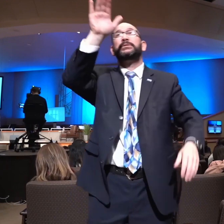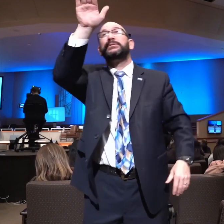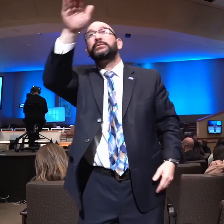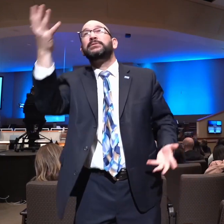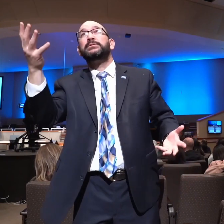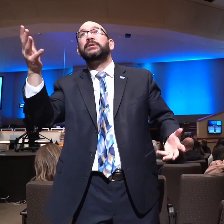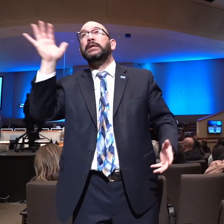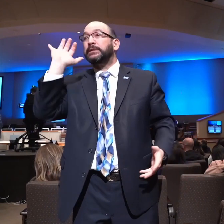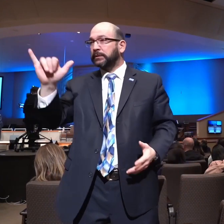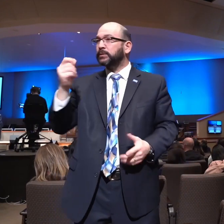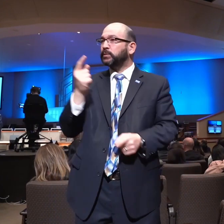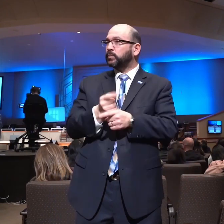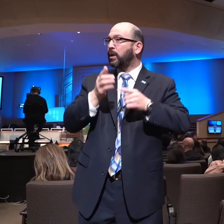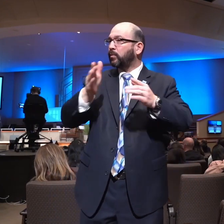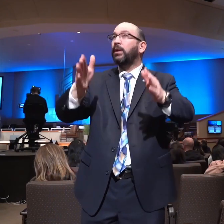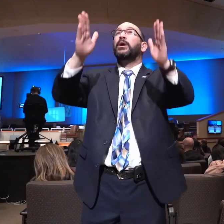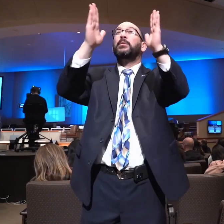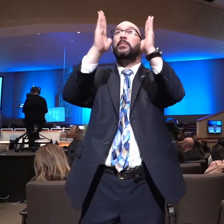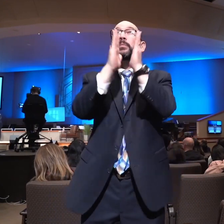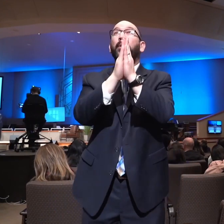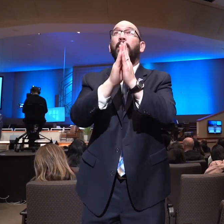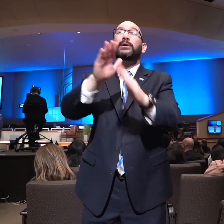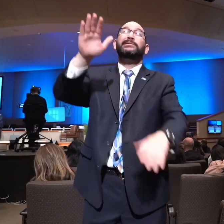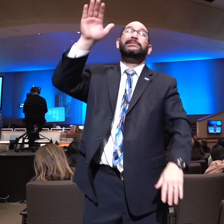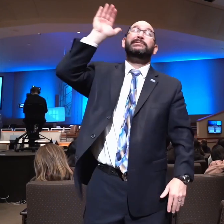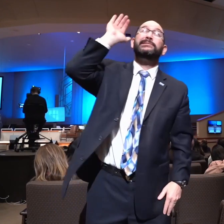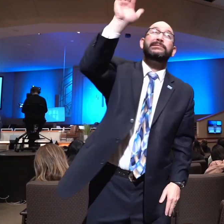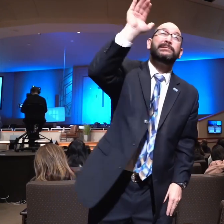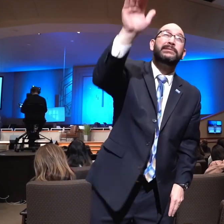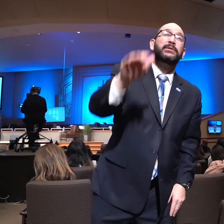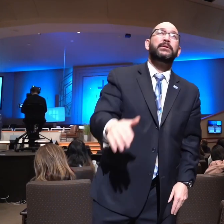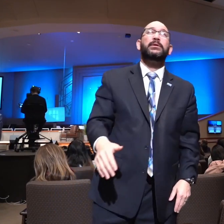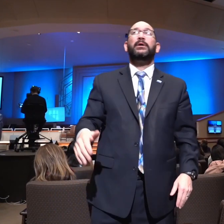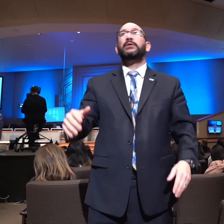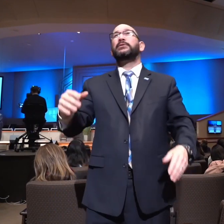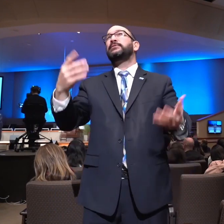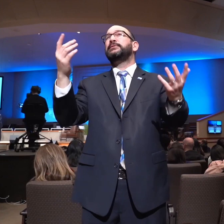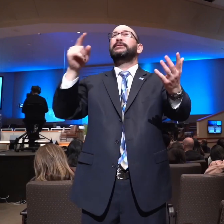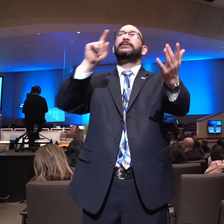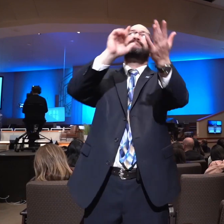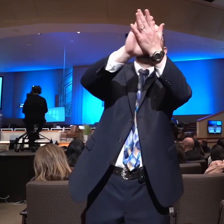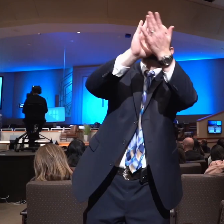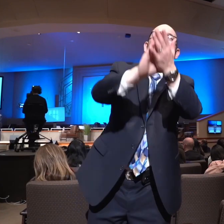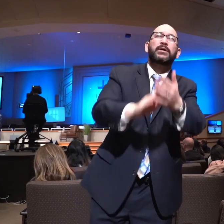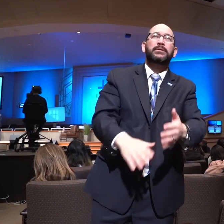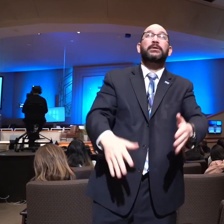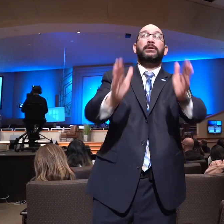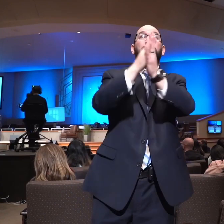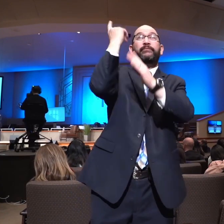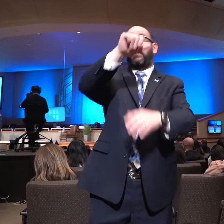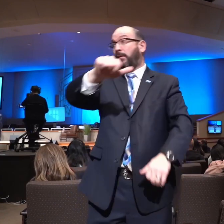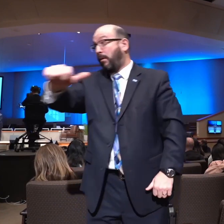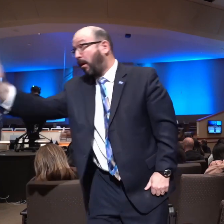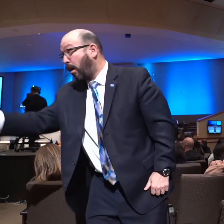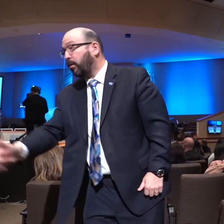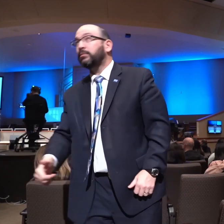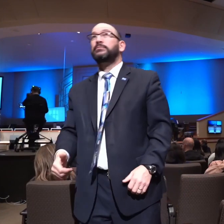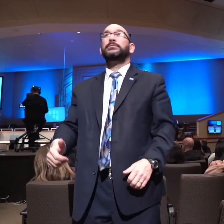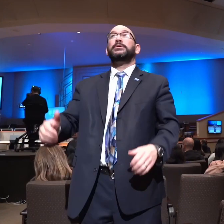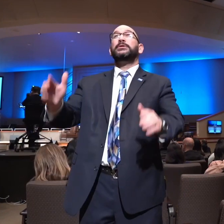we pray. We pray with supplication. We pray with prayers. We pray with intercession for other people's needs. We pray by giving